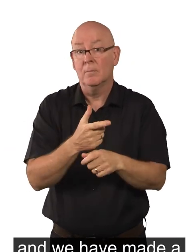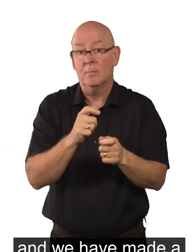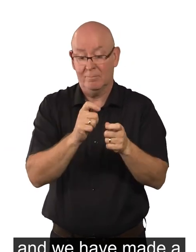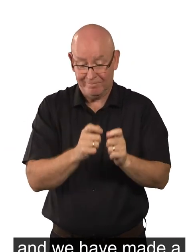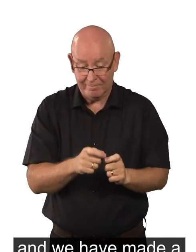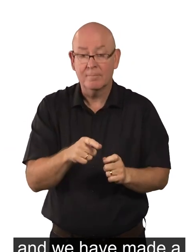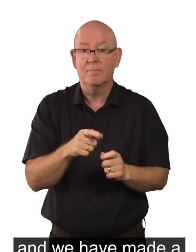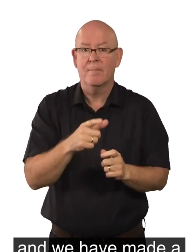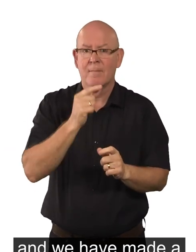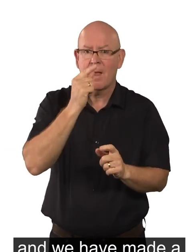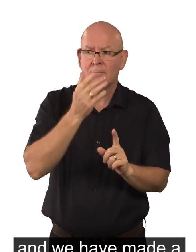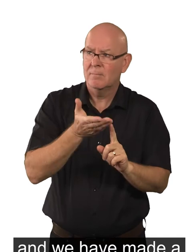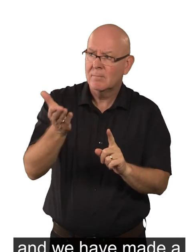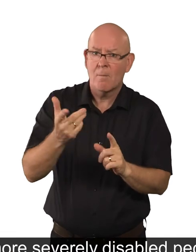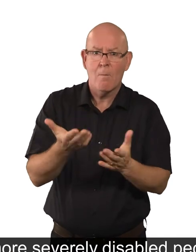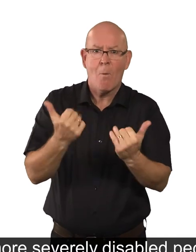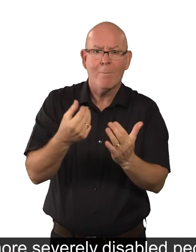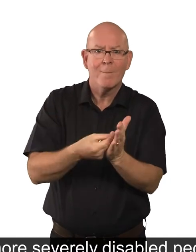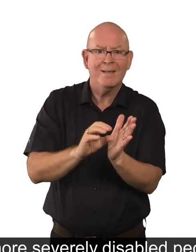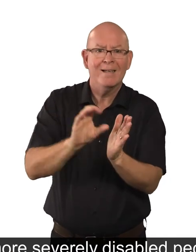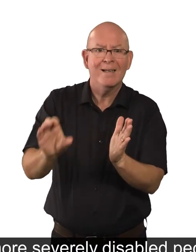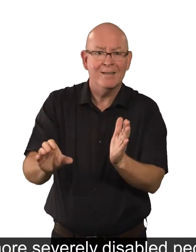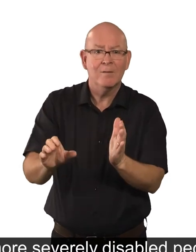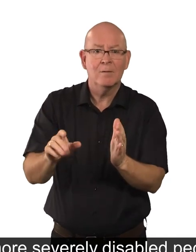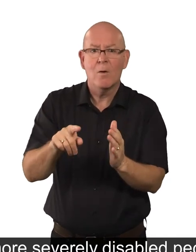that gives more money to more severely disabled people.